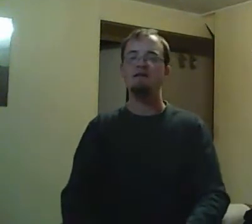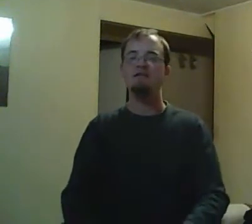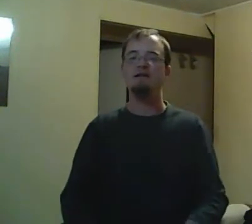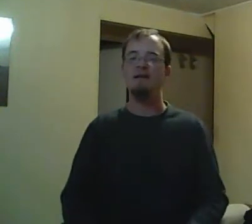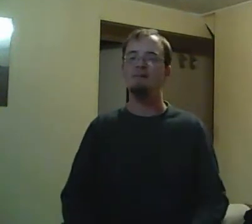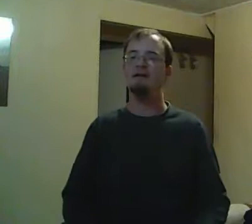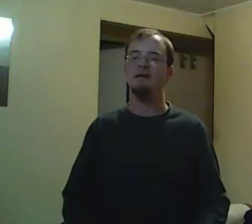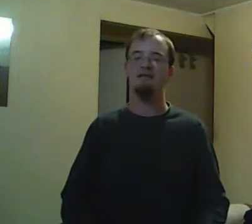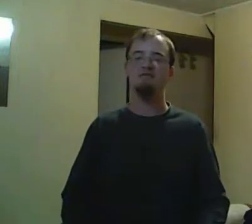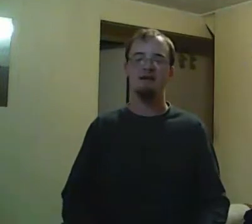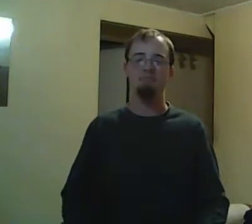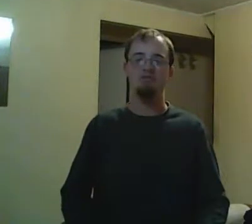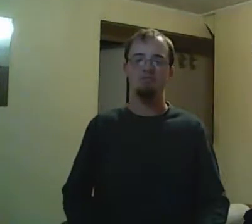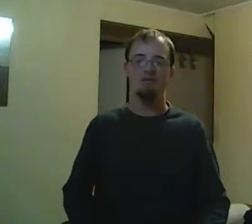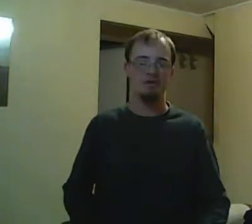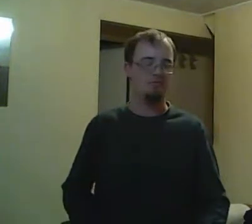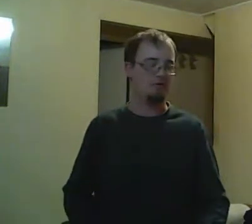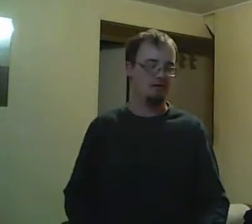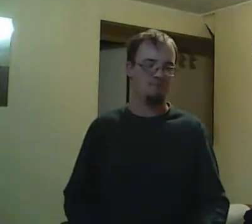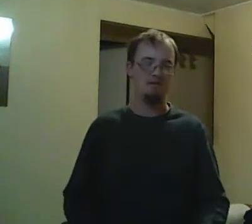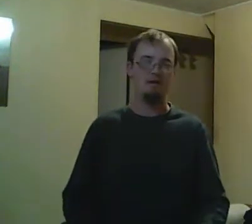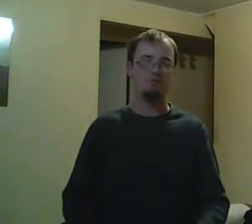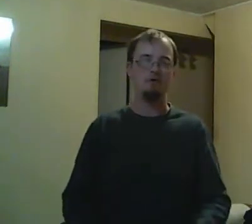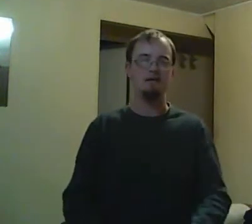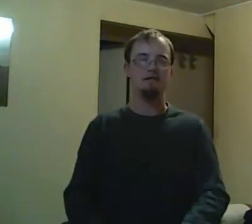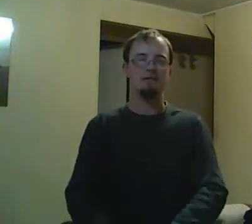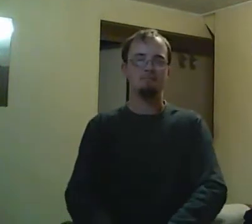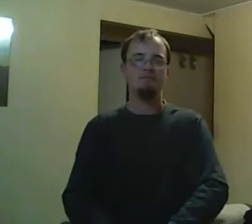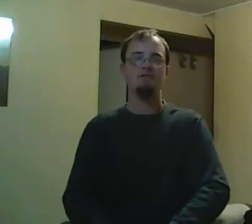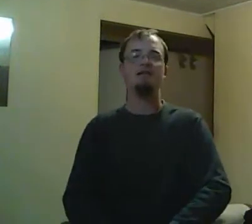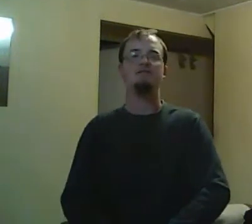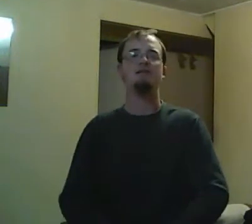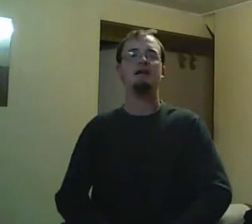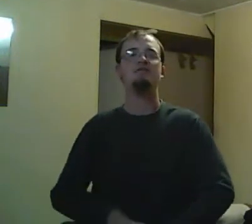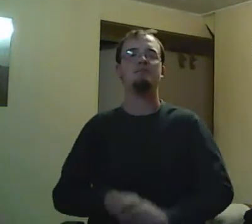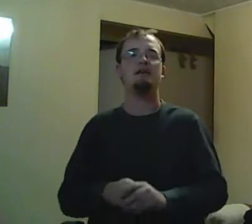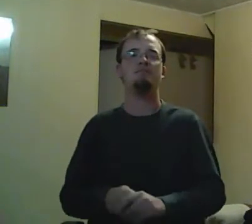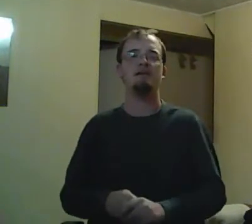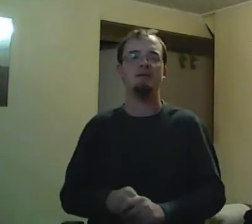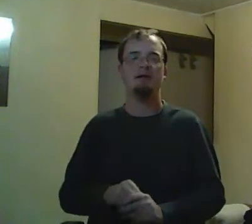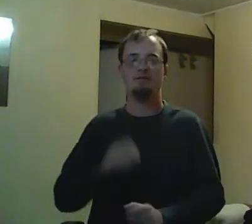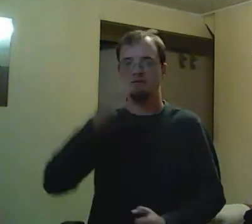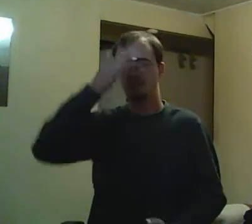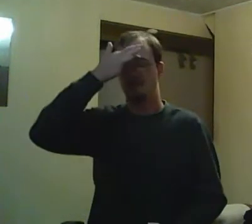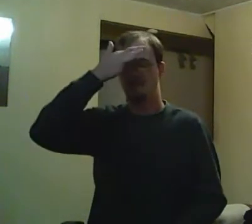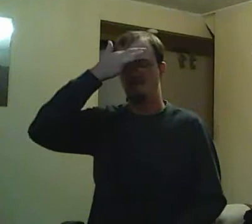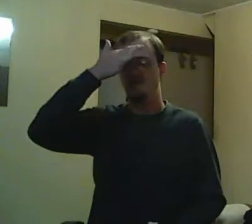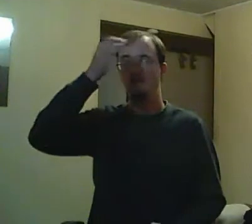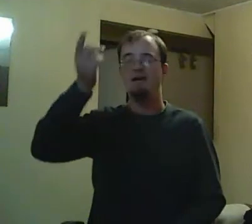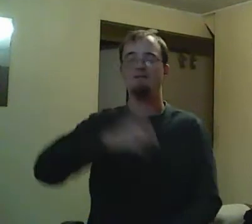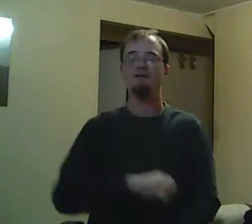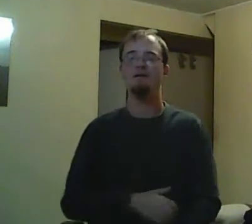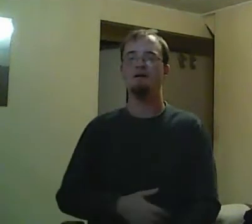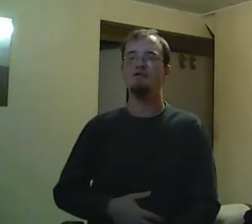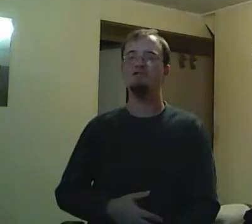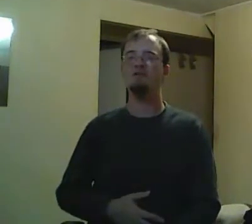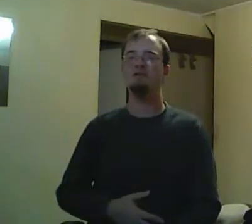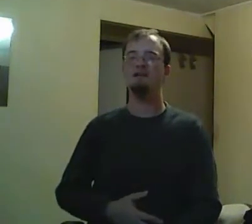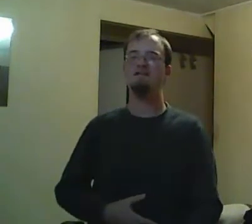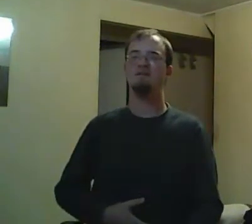Rick not properly telling people how he feels. Like, he didn't tell Radich completely